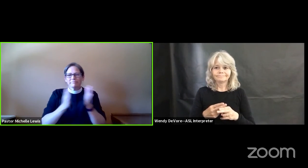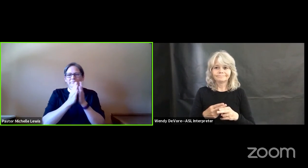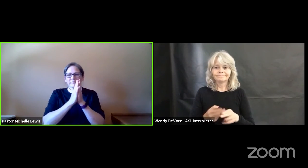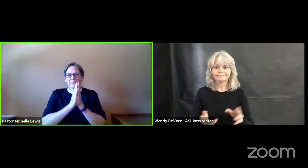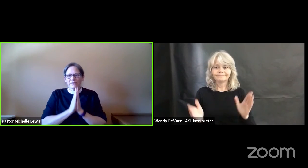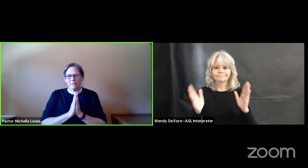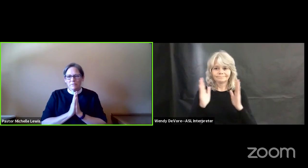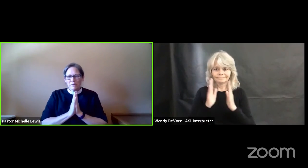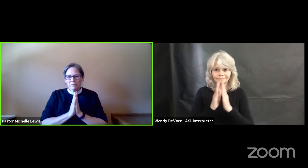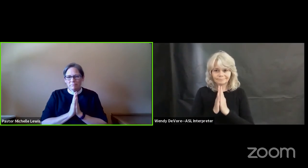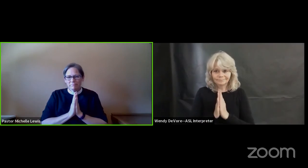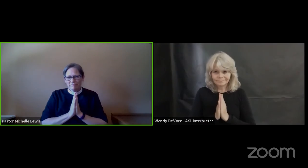Amen.